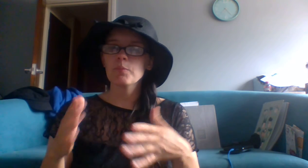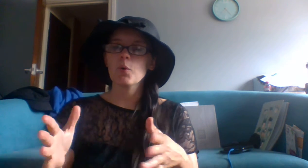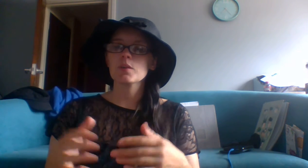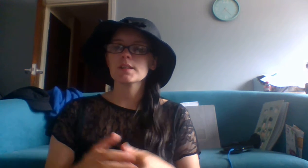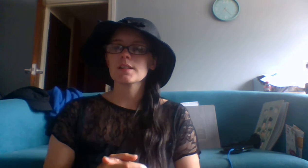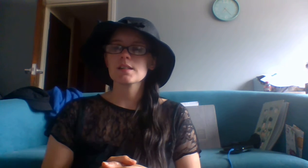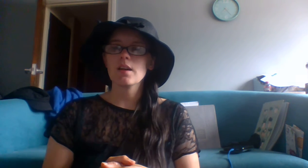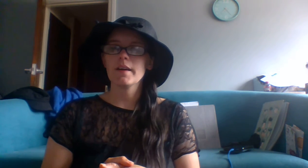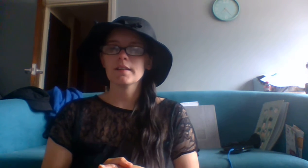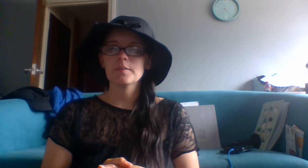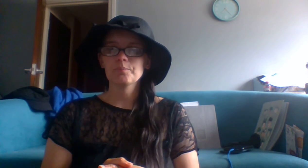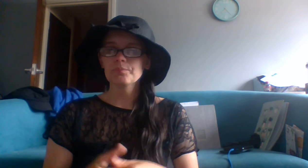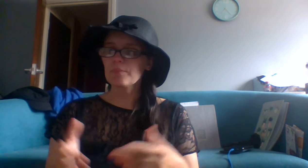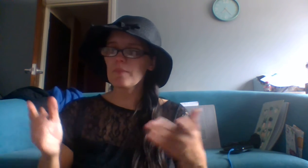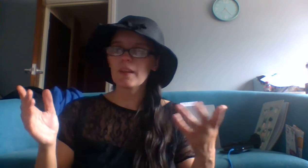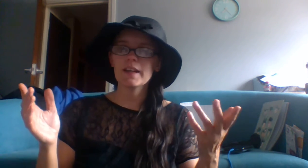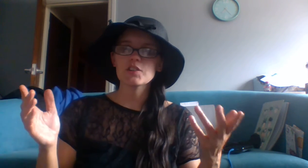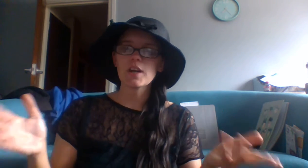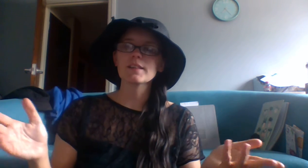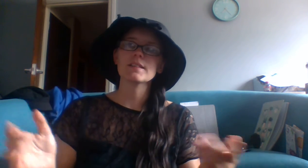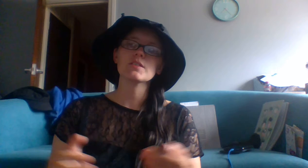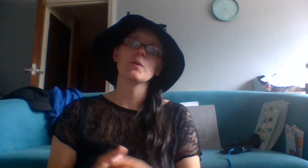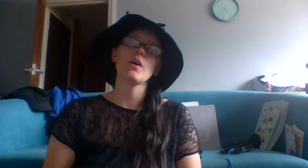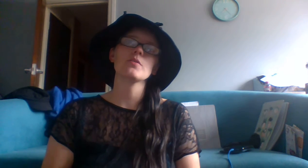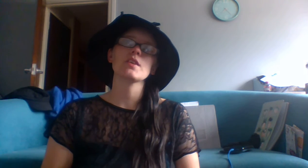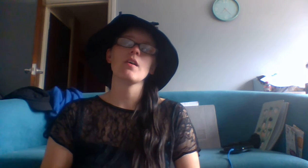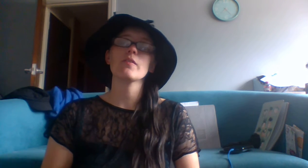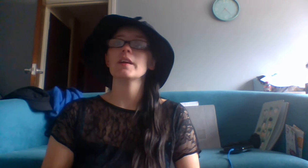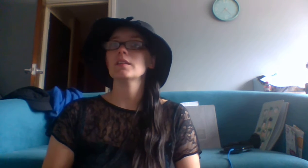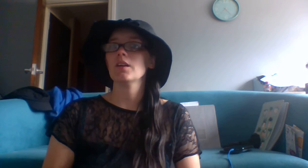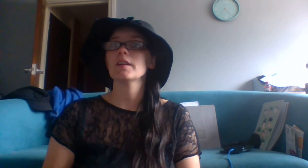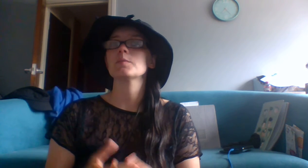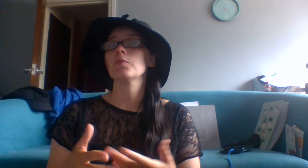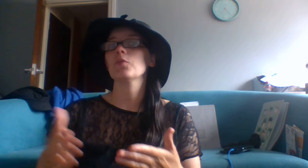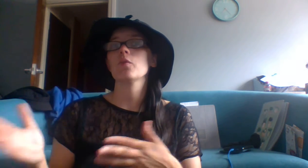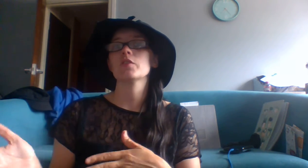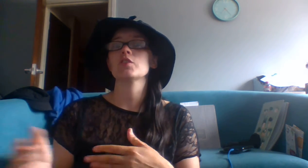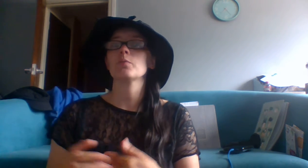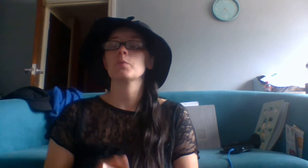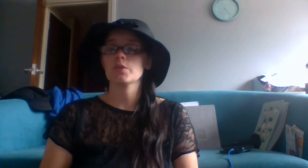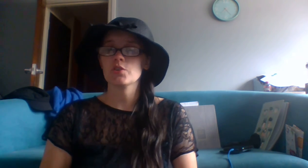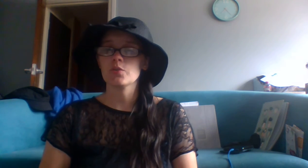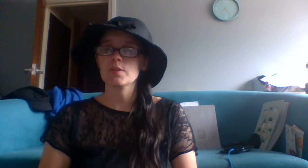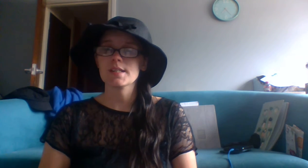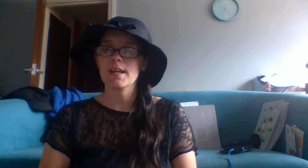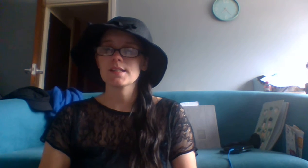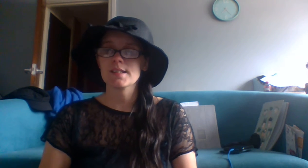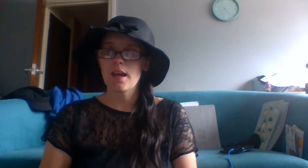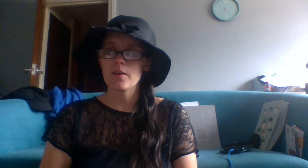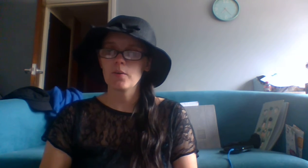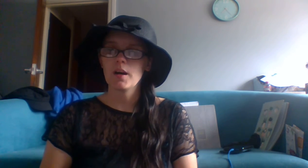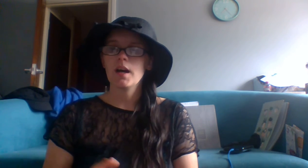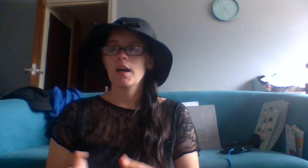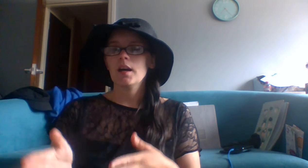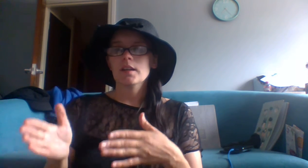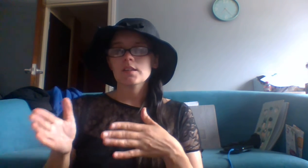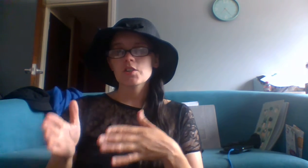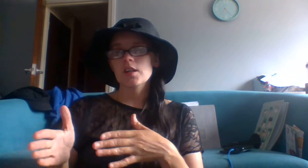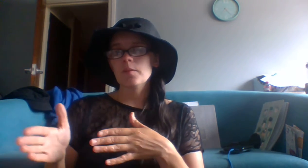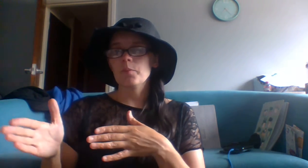boarded this liner. He checked into a hotel the night before the ship was due to set sail. The ship